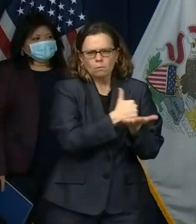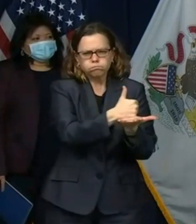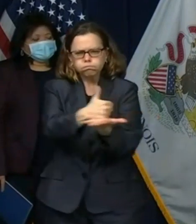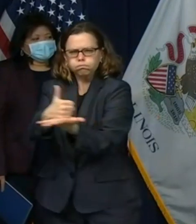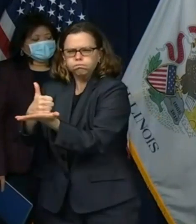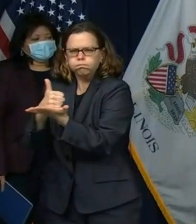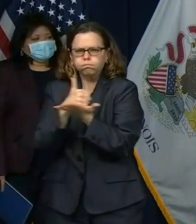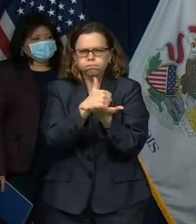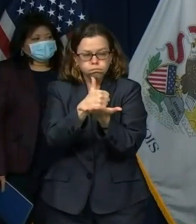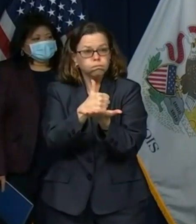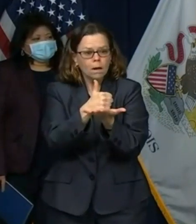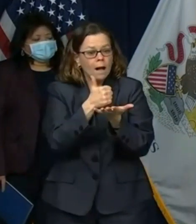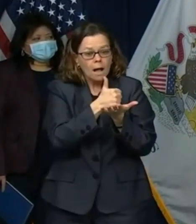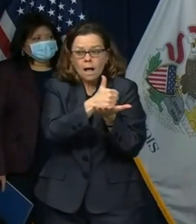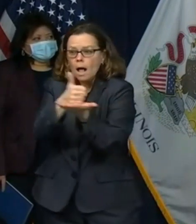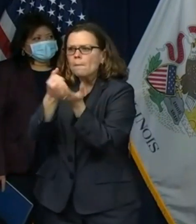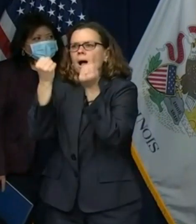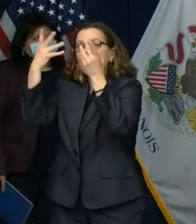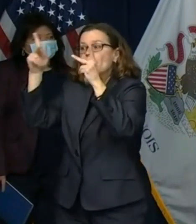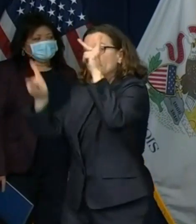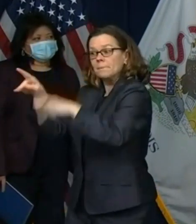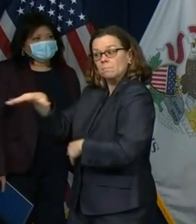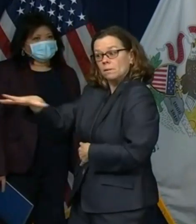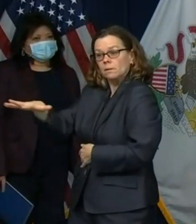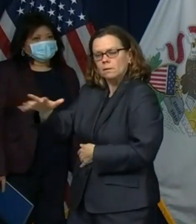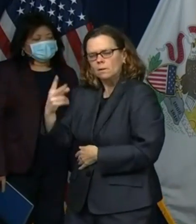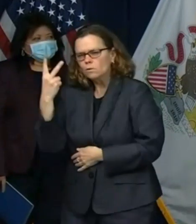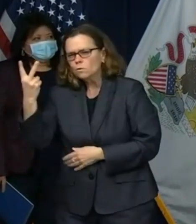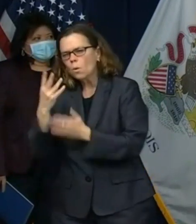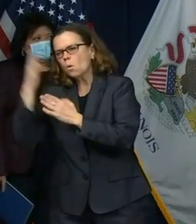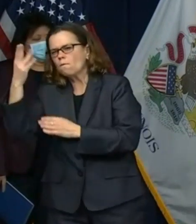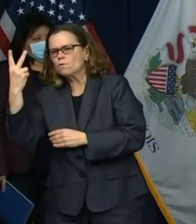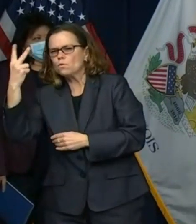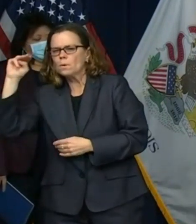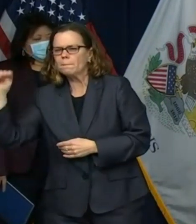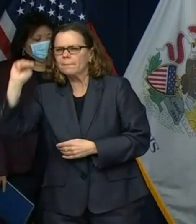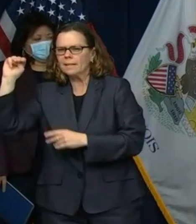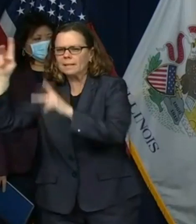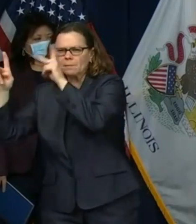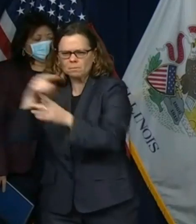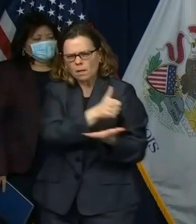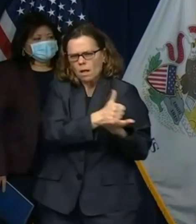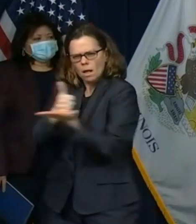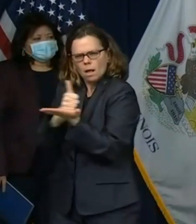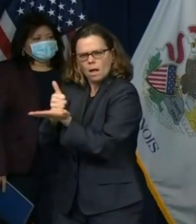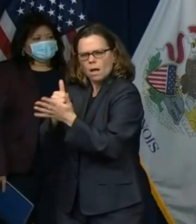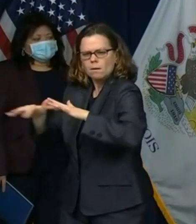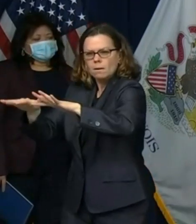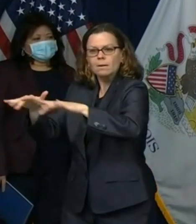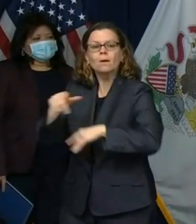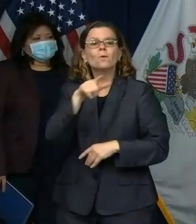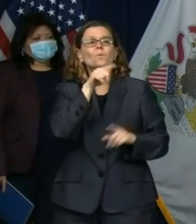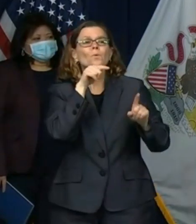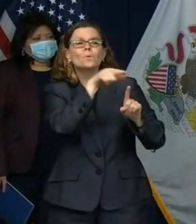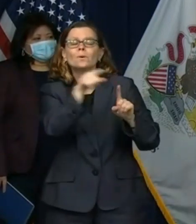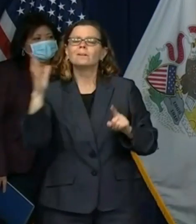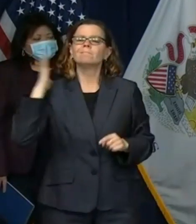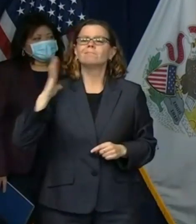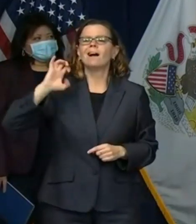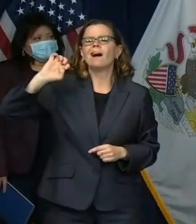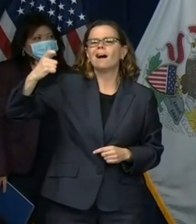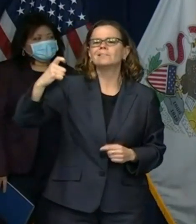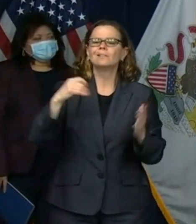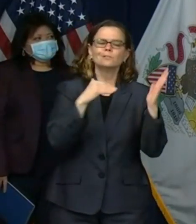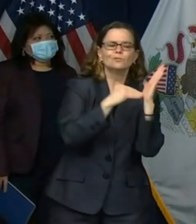professionals have signed up to join the fight through the illinois helps program each and every one of our